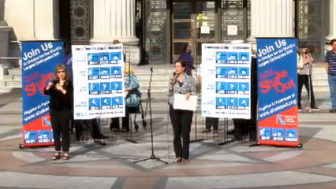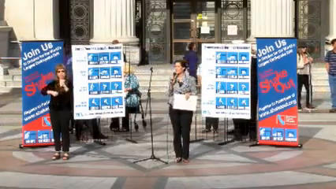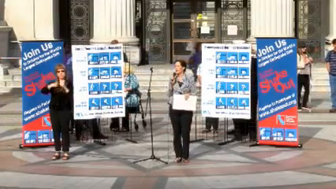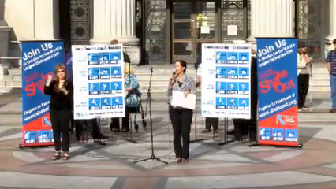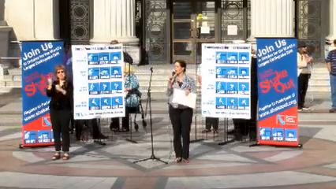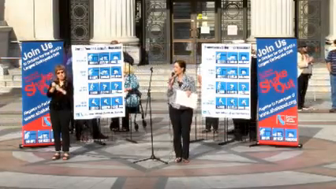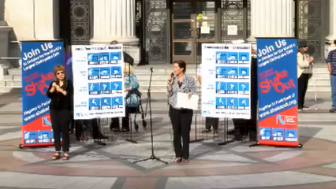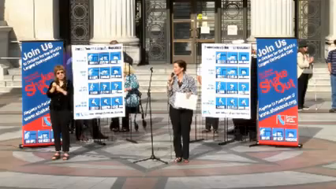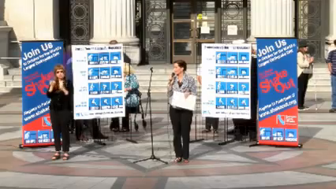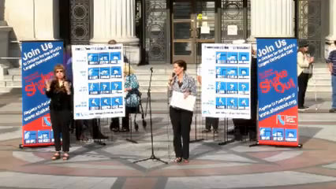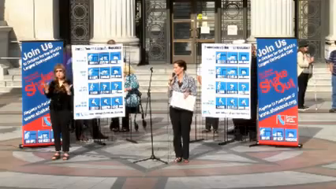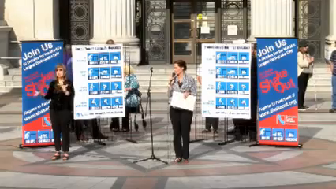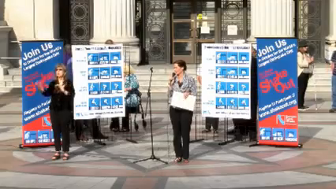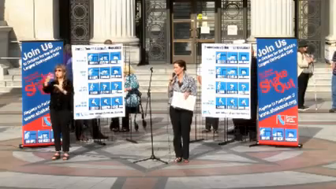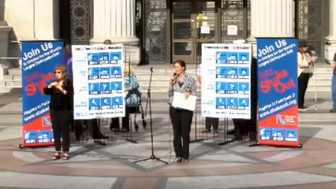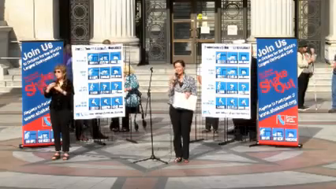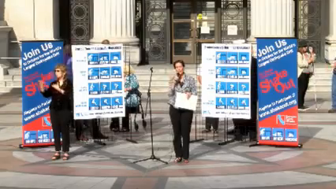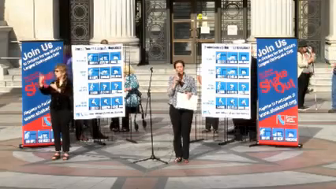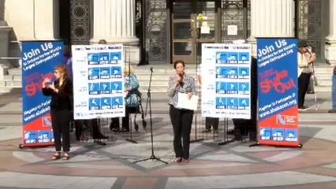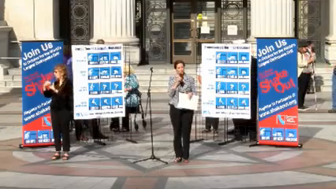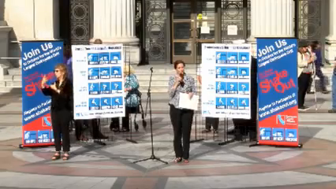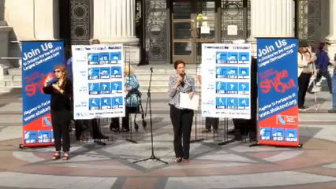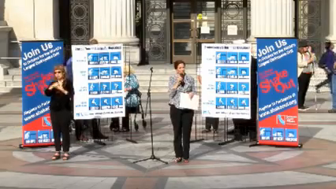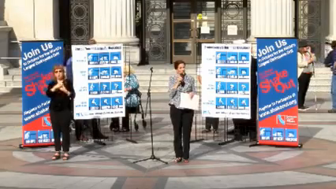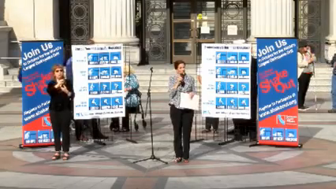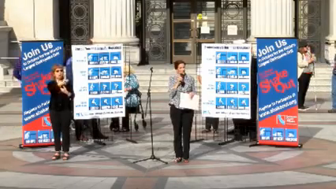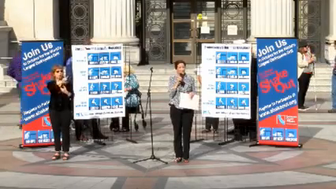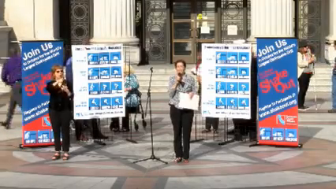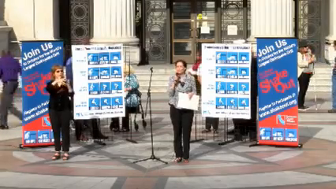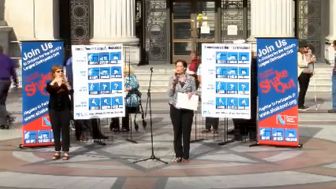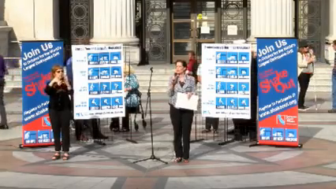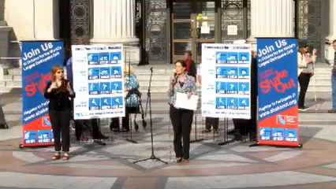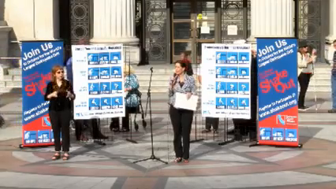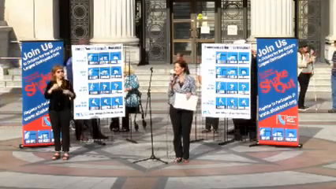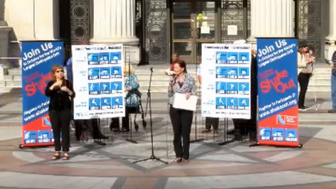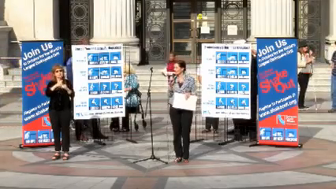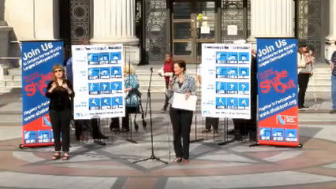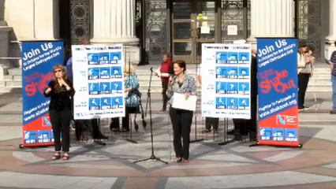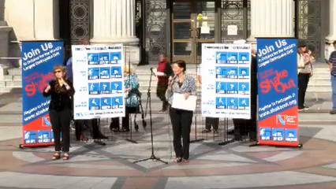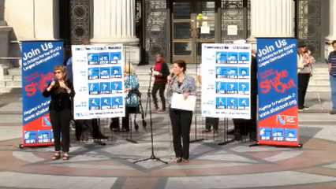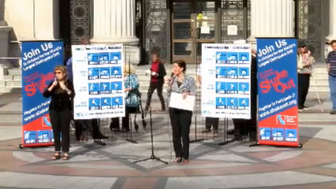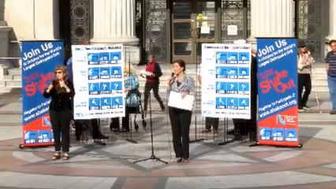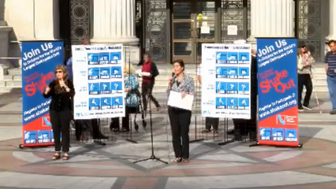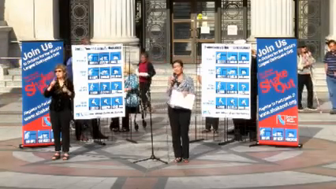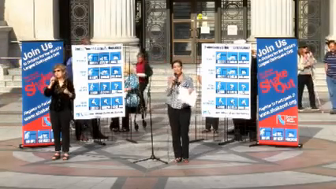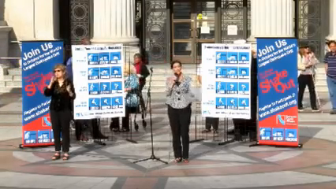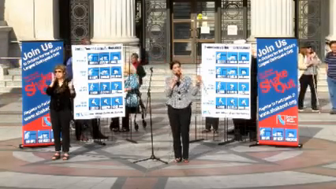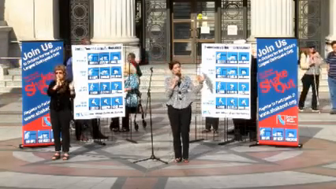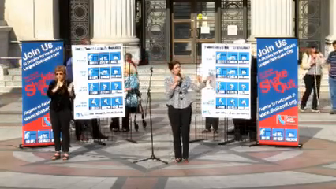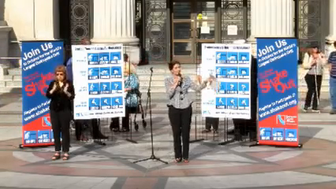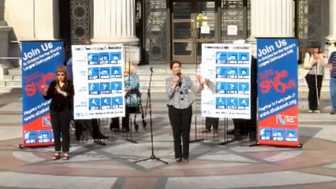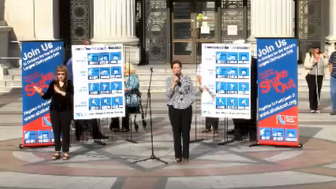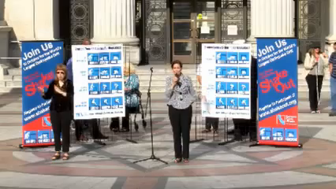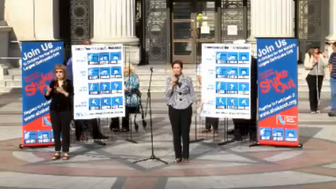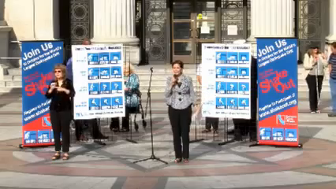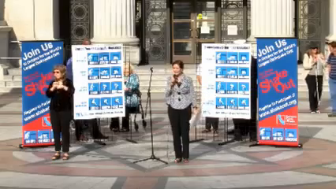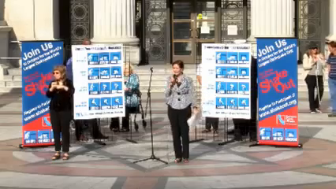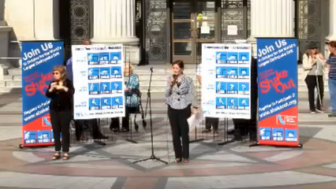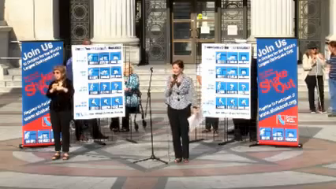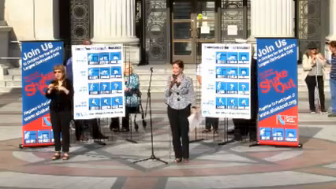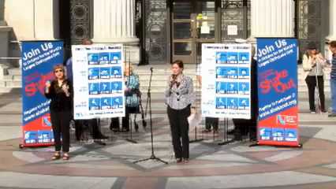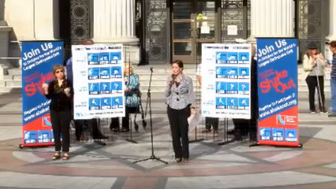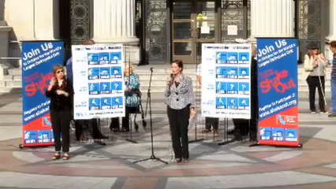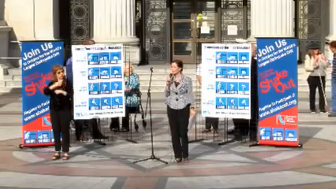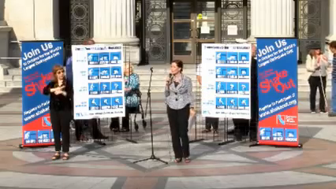including all Americans in our conversations in our preparedness and in things like today's